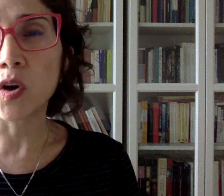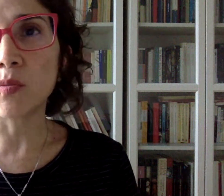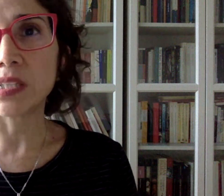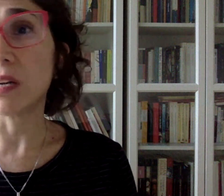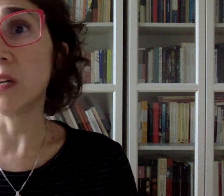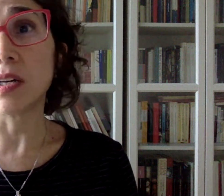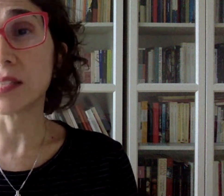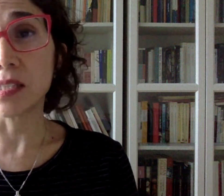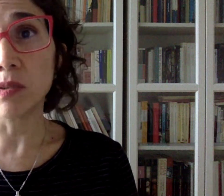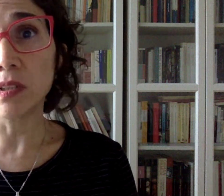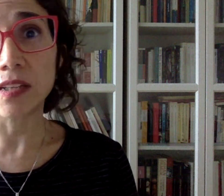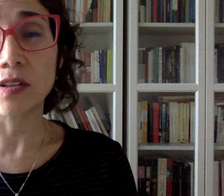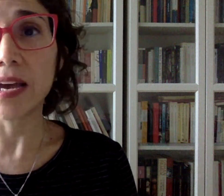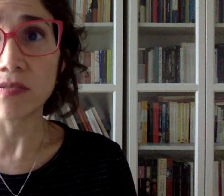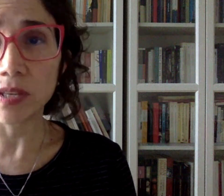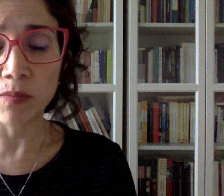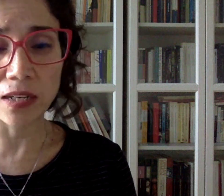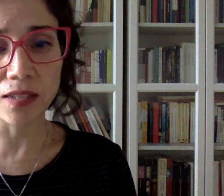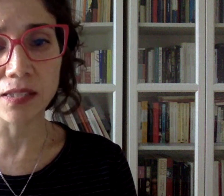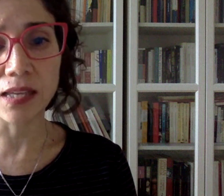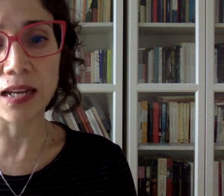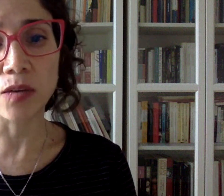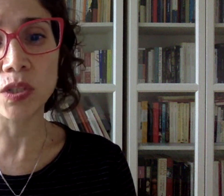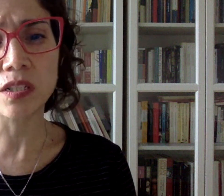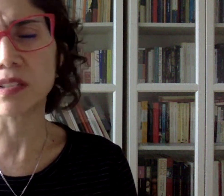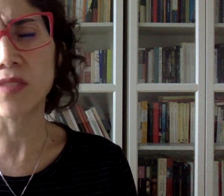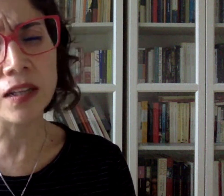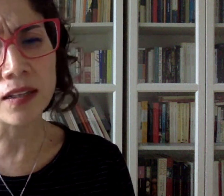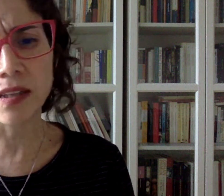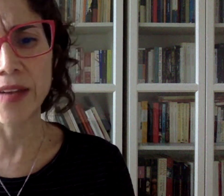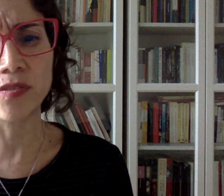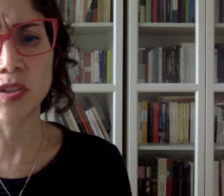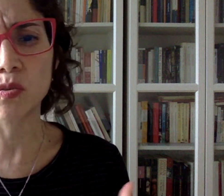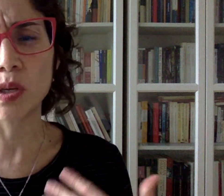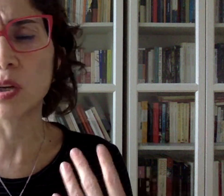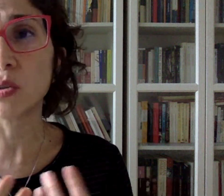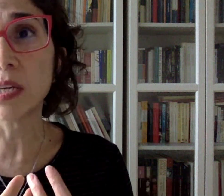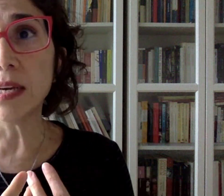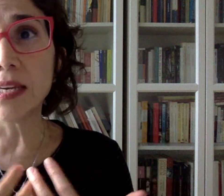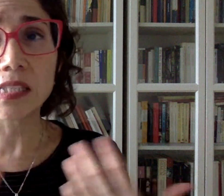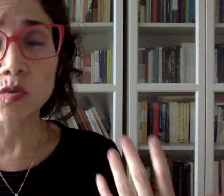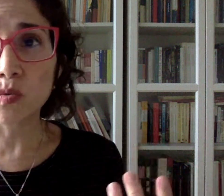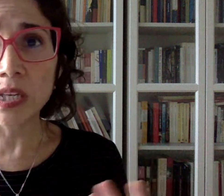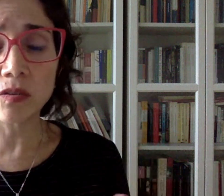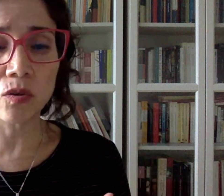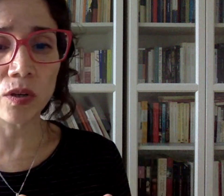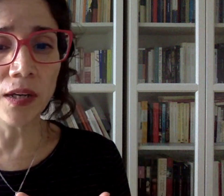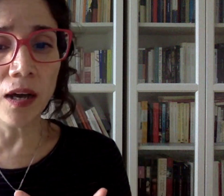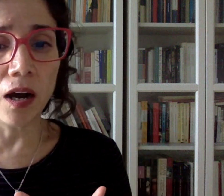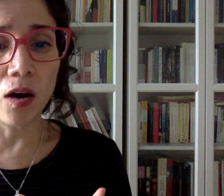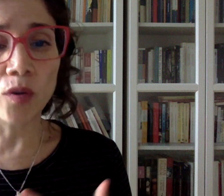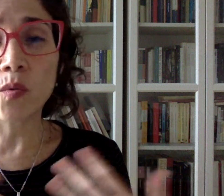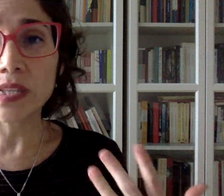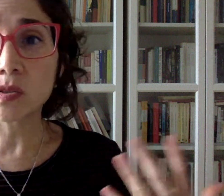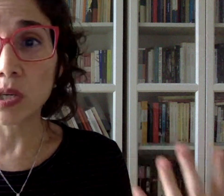from the governments are not accessible. They don't have, in many cases, sign language. There's very little efforts to include easy-to-read or